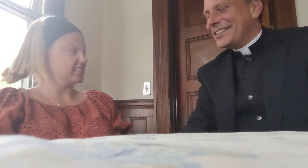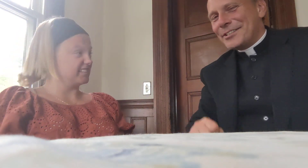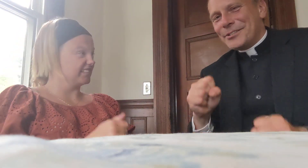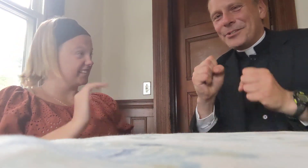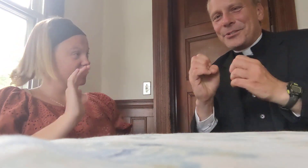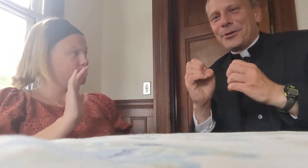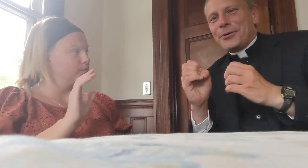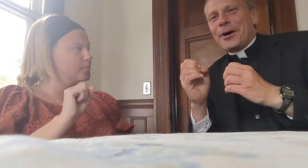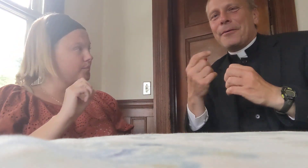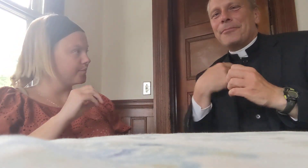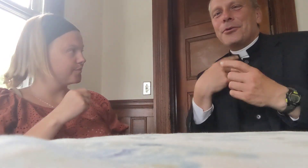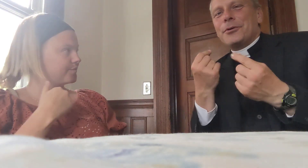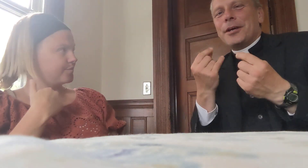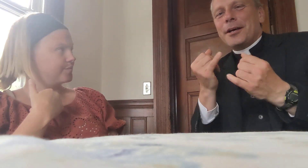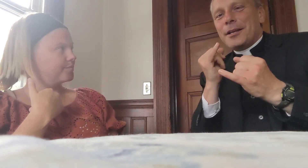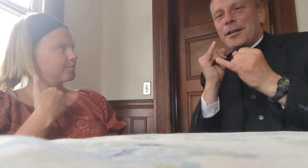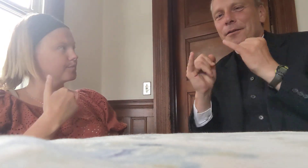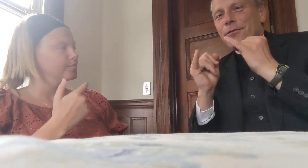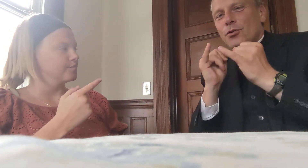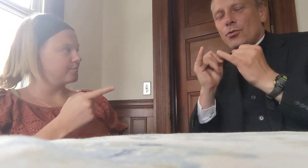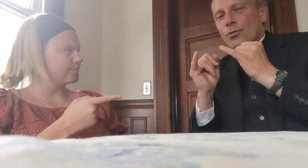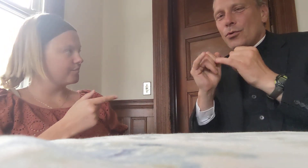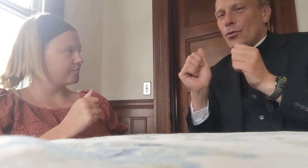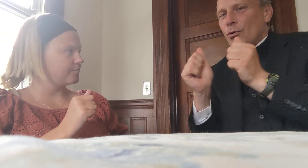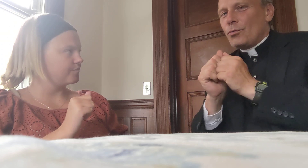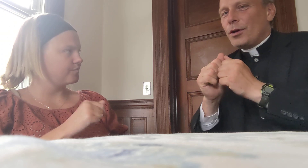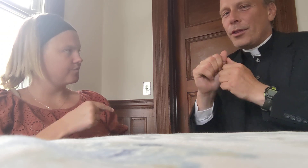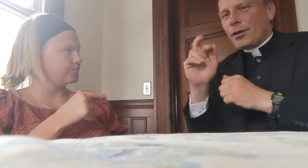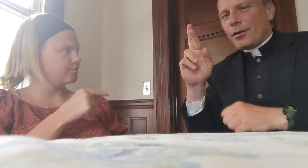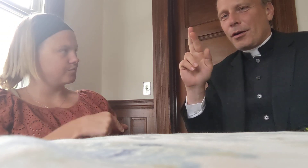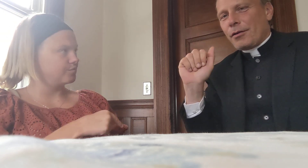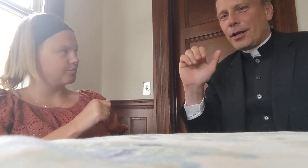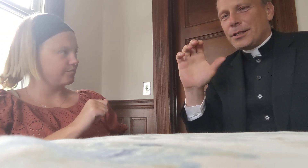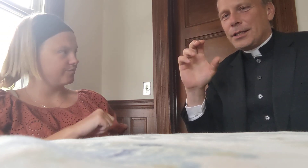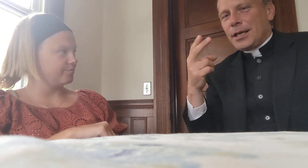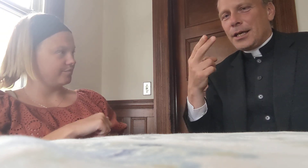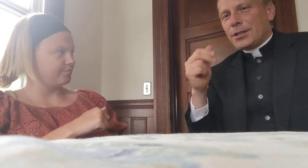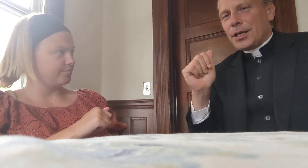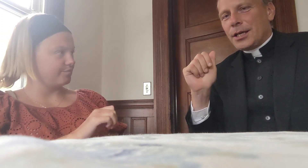So, I'm doing an interview with RACHA.